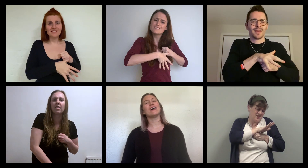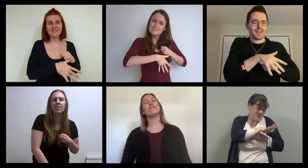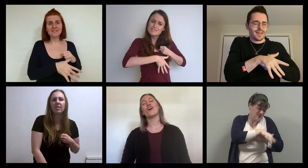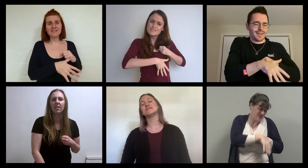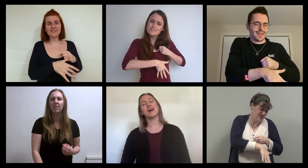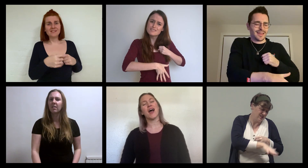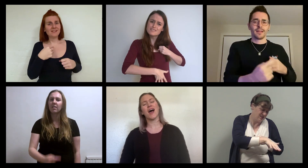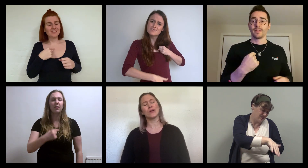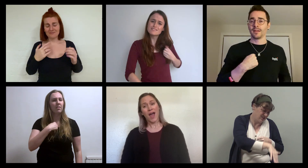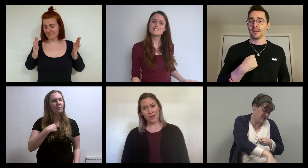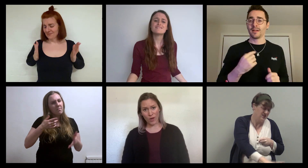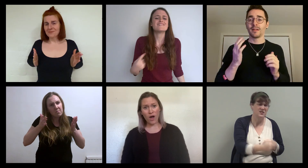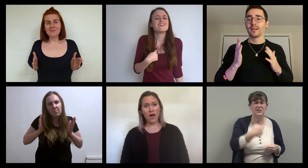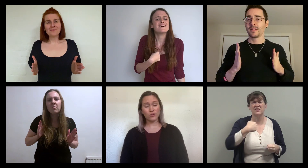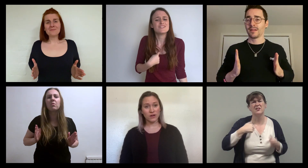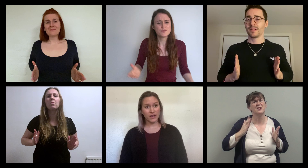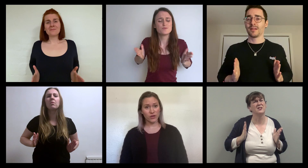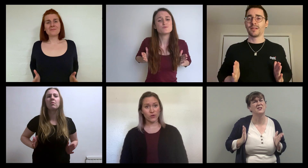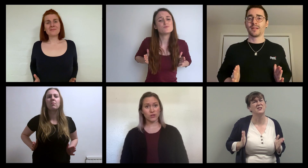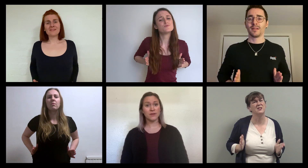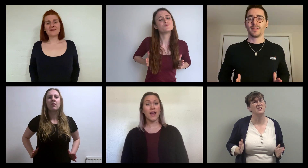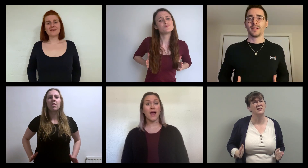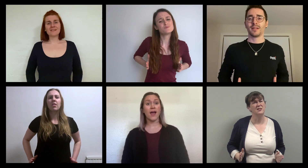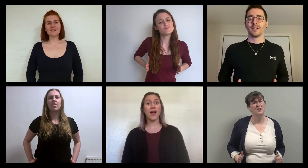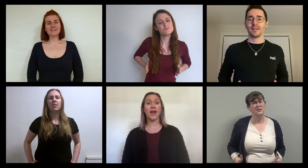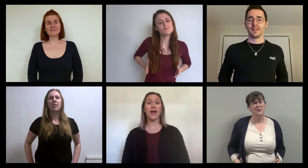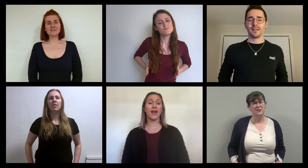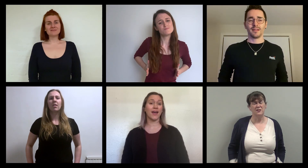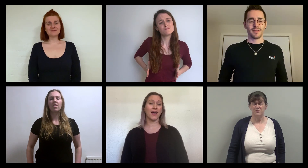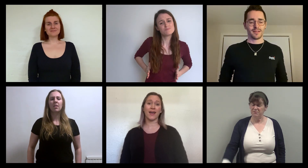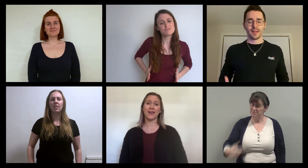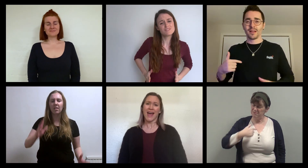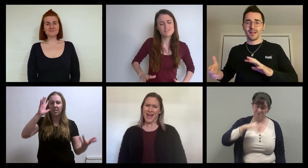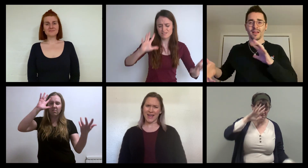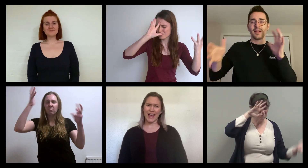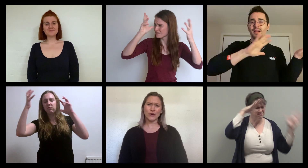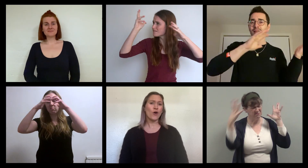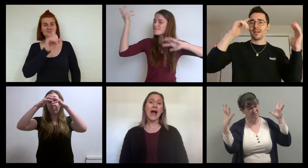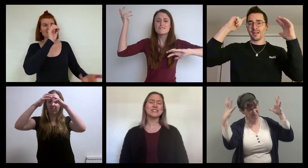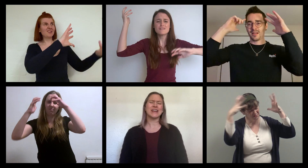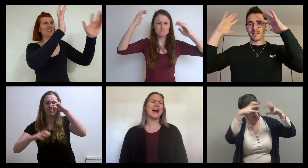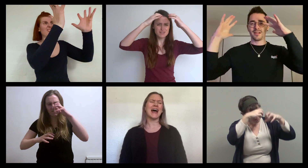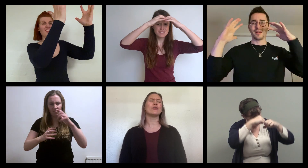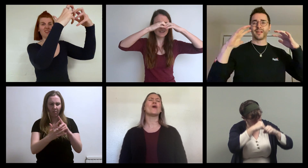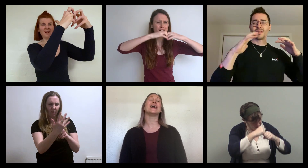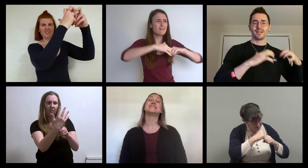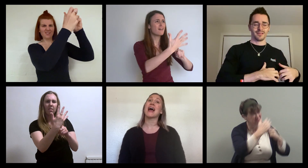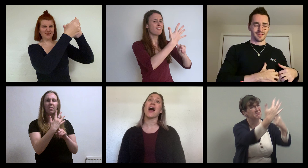fall down I'm only human And I crash and I break down